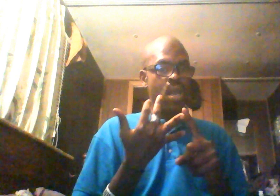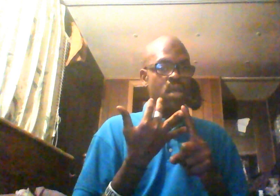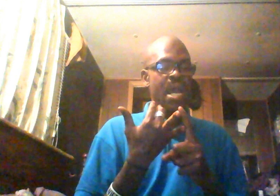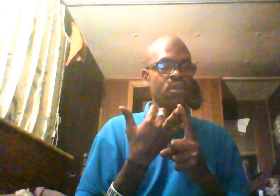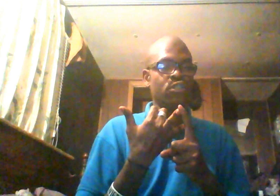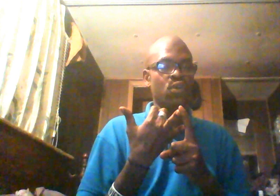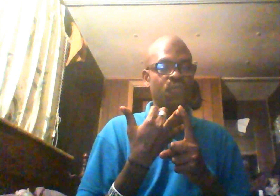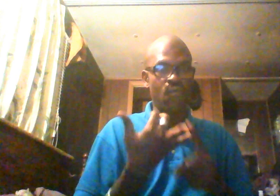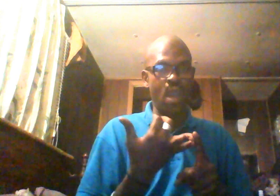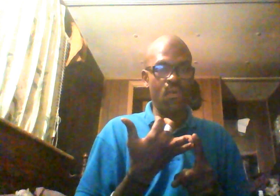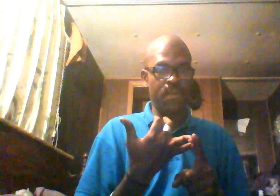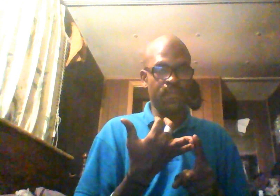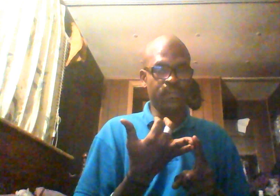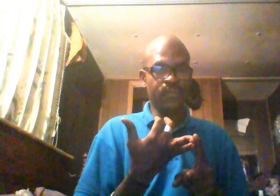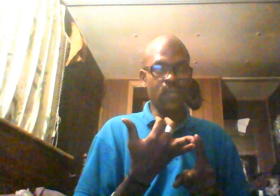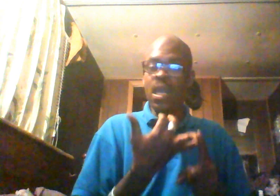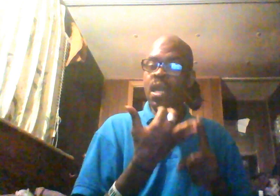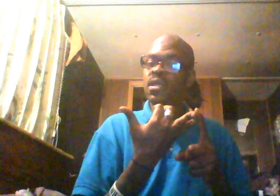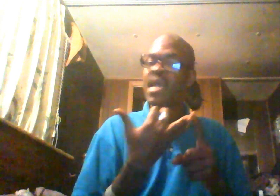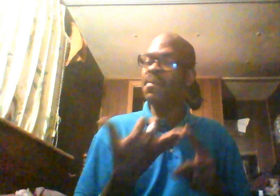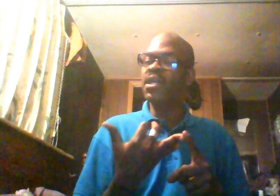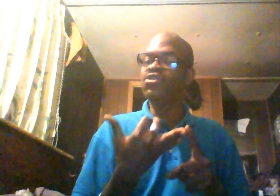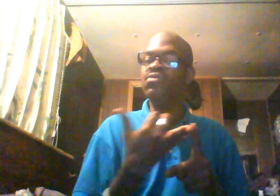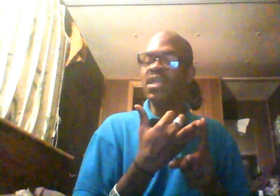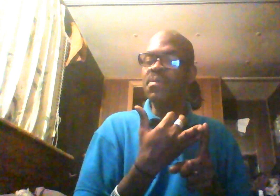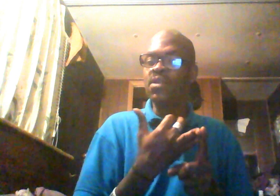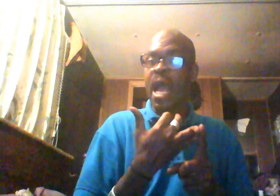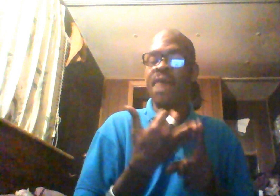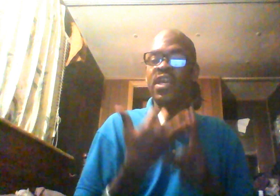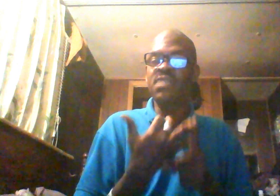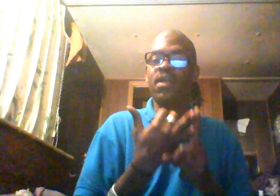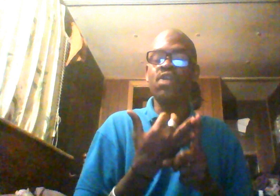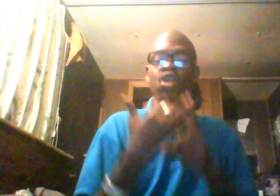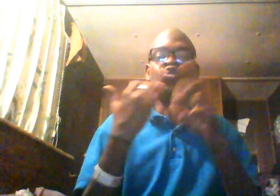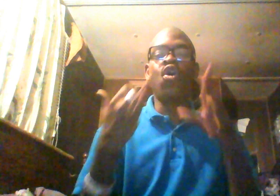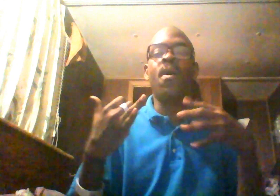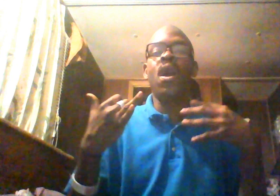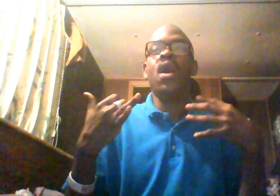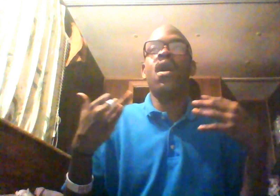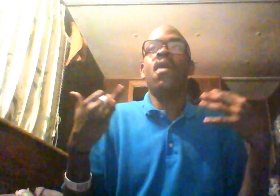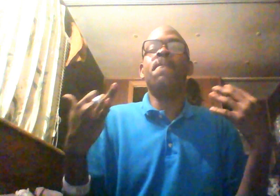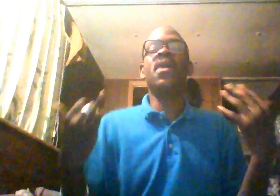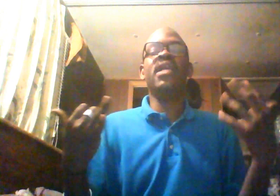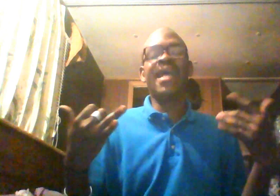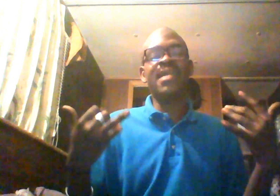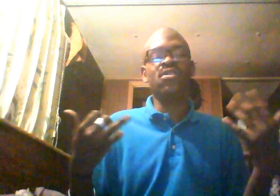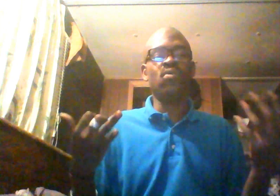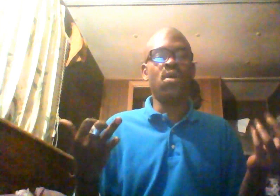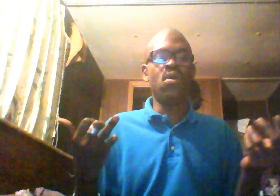Now, your show is full of white women. Not because you delivered. I think it's because your money had gotten so long.